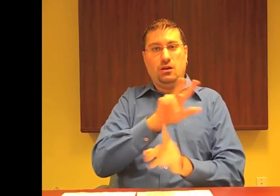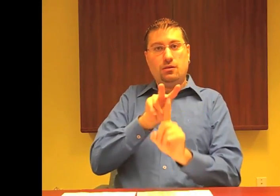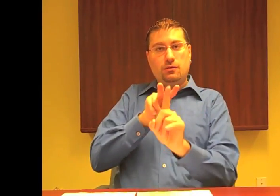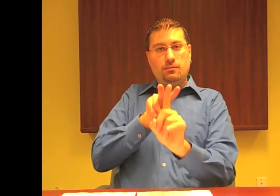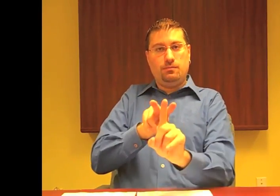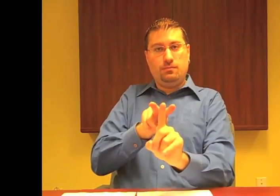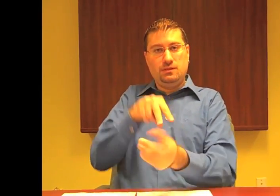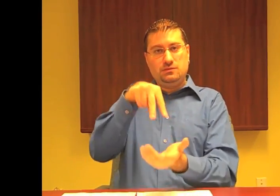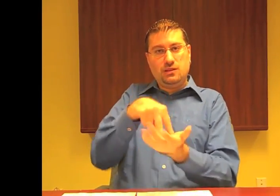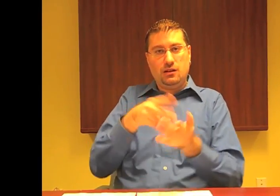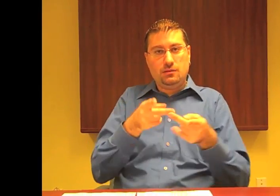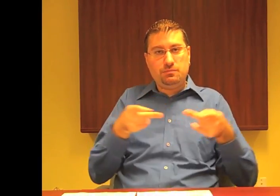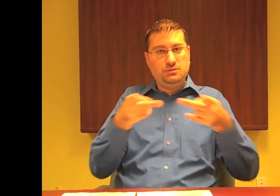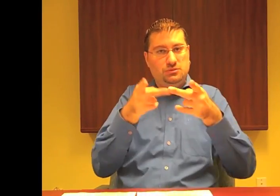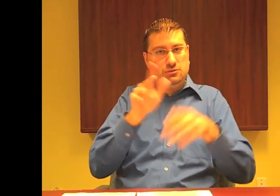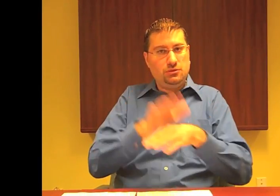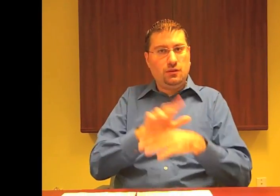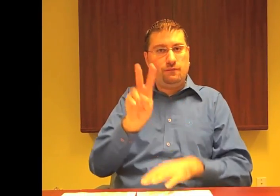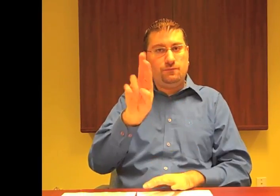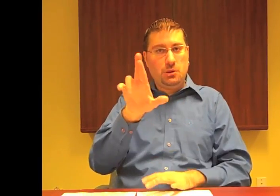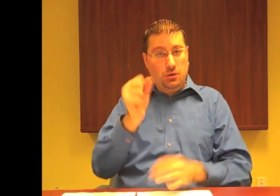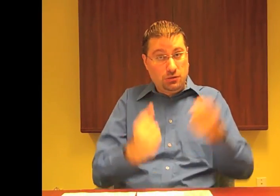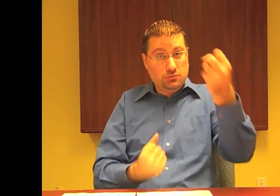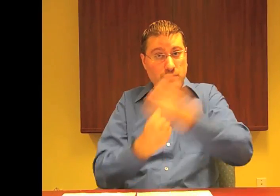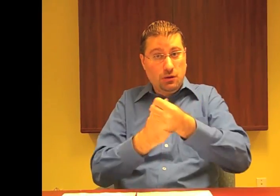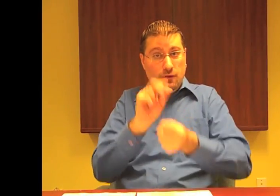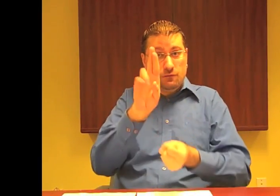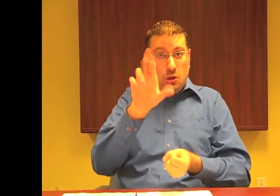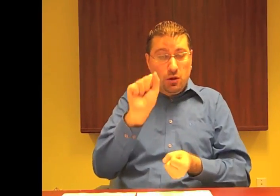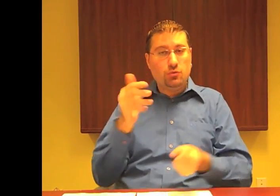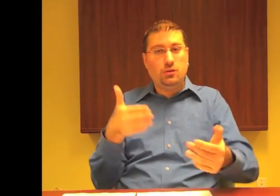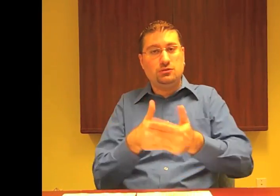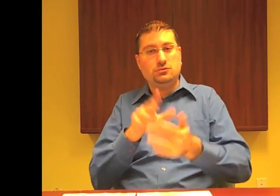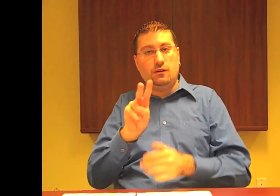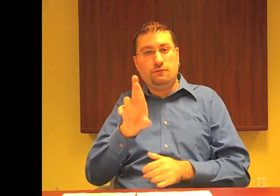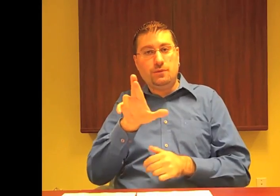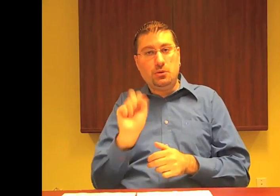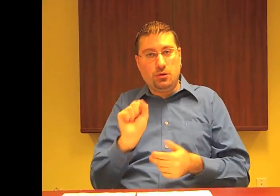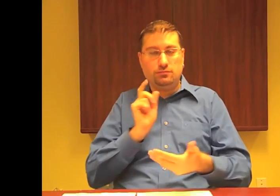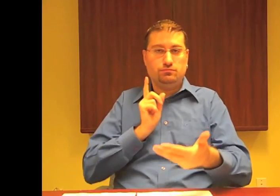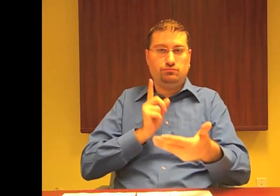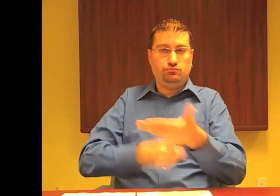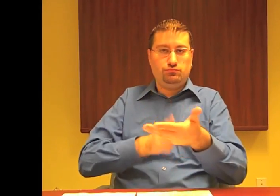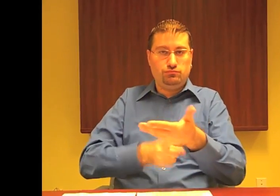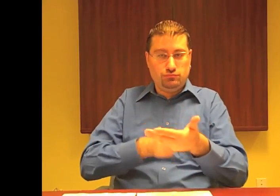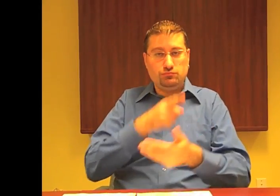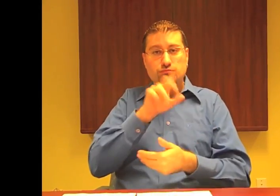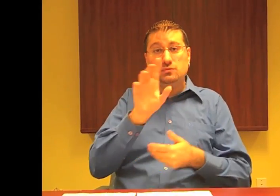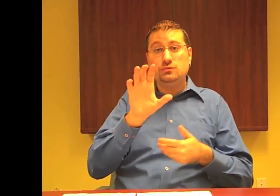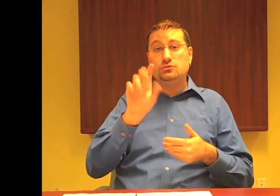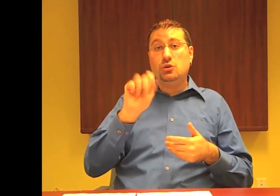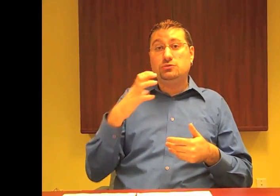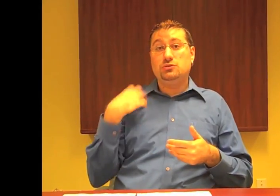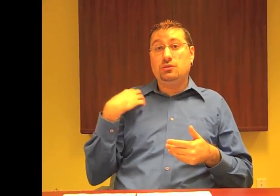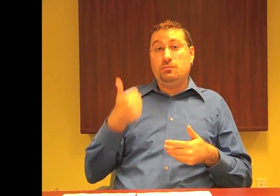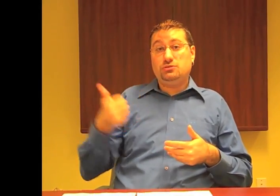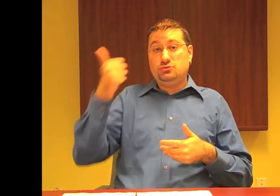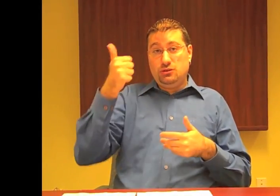and perspectives on VRS issues, whether they are for or against providing the service.